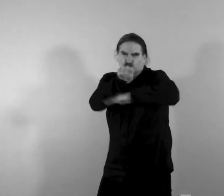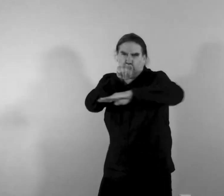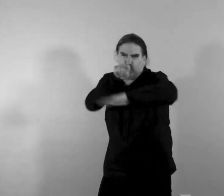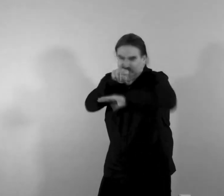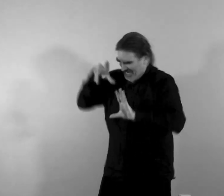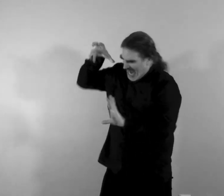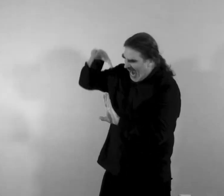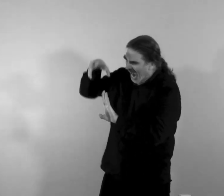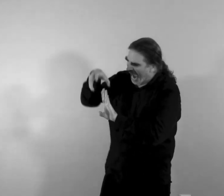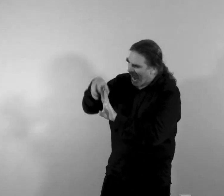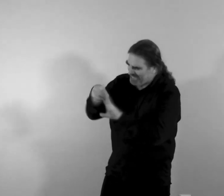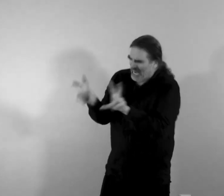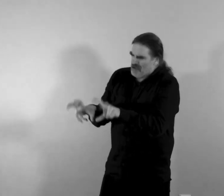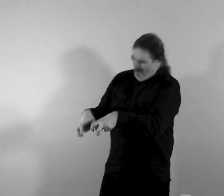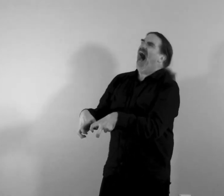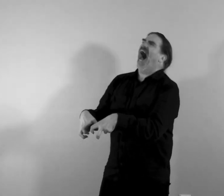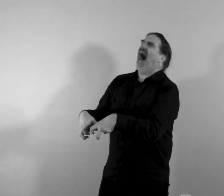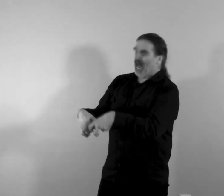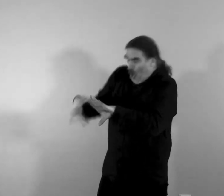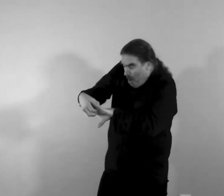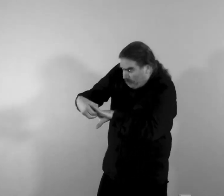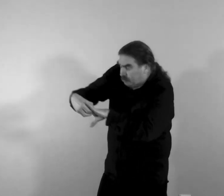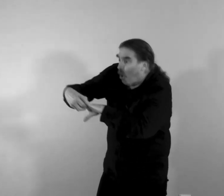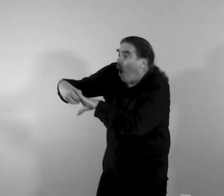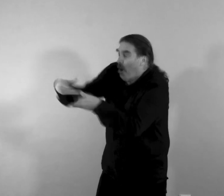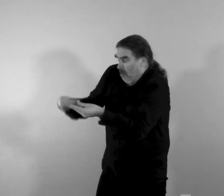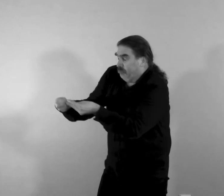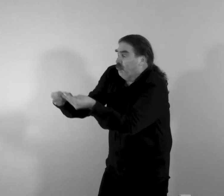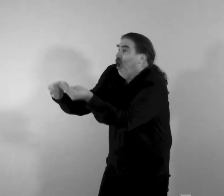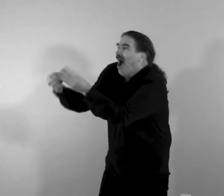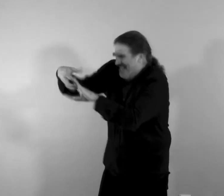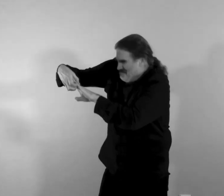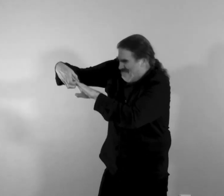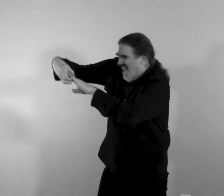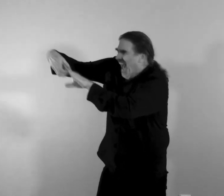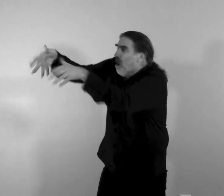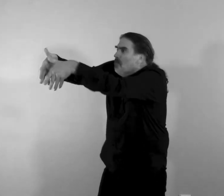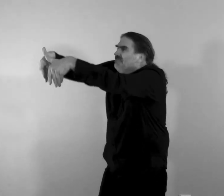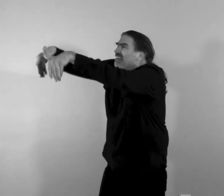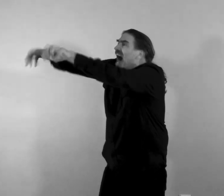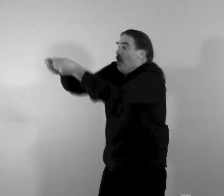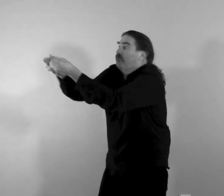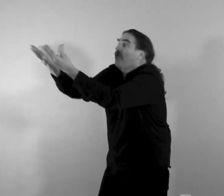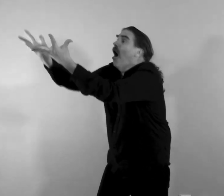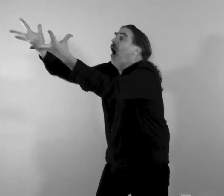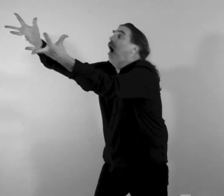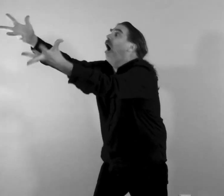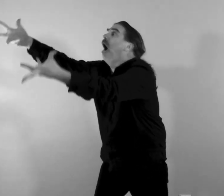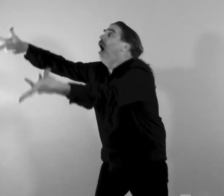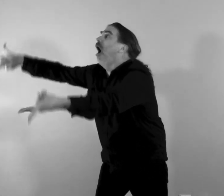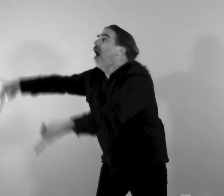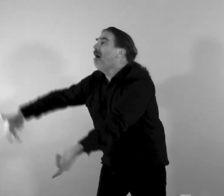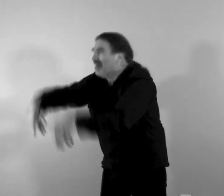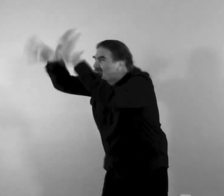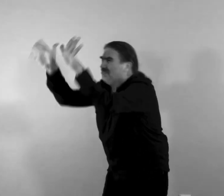reaching grasping the bible the bible the